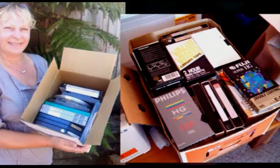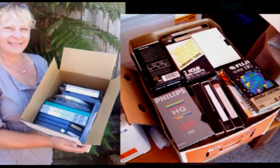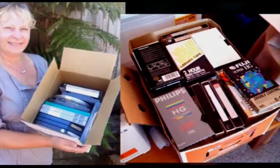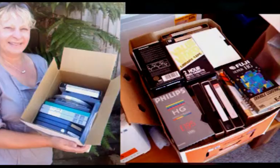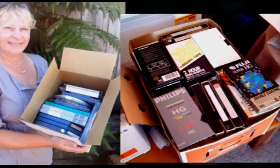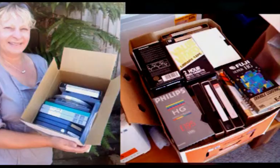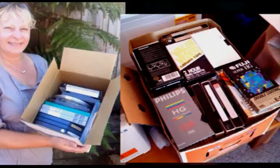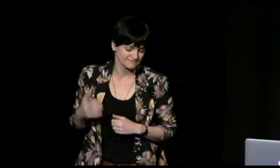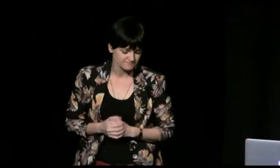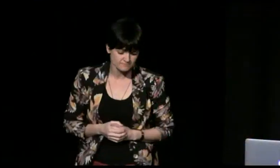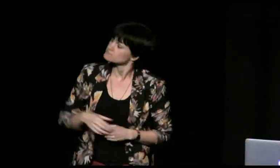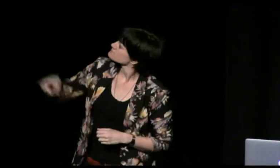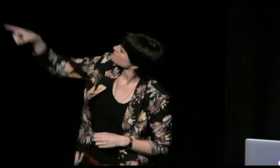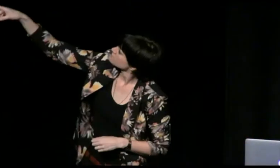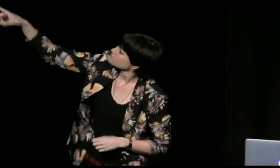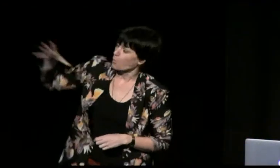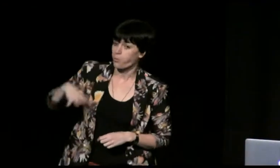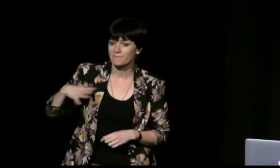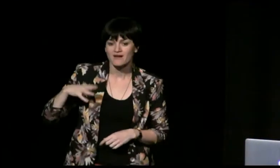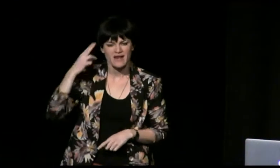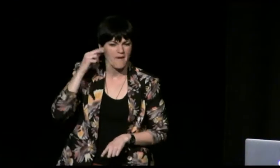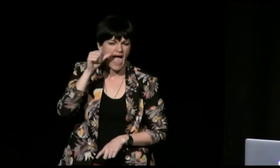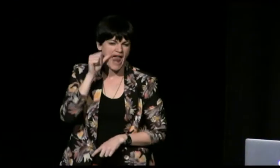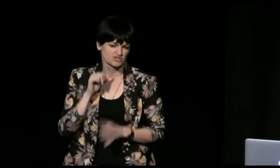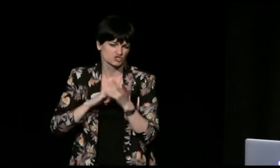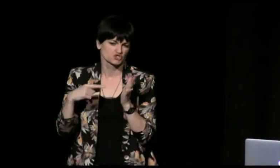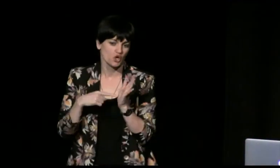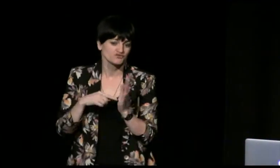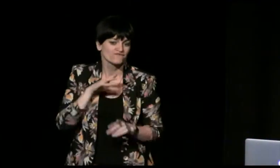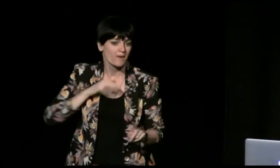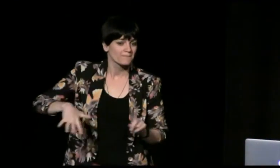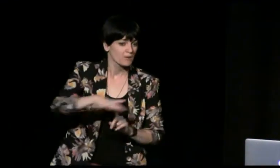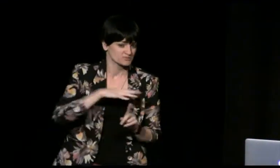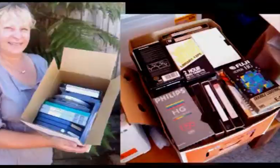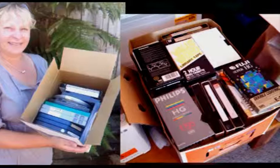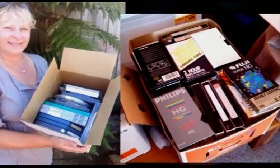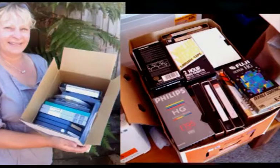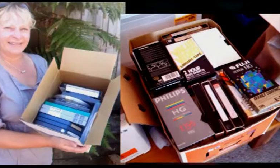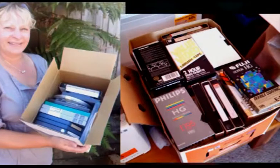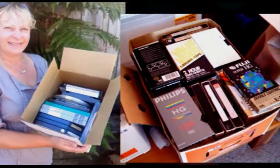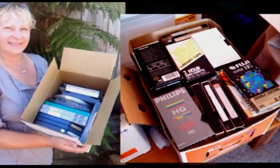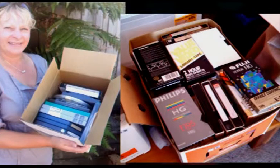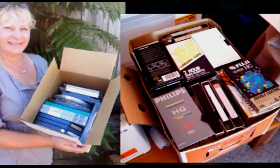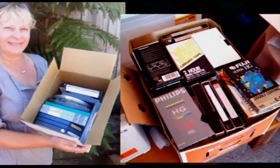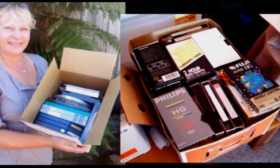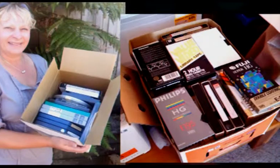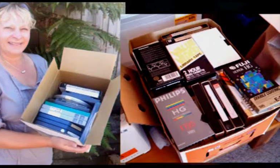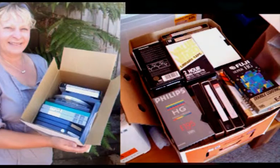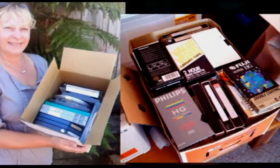The oldest we've received so far is 1951. The woman on the left there is Annette Scott. She's the president of the Manawatu Deaf